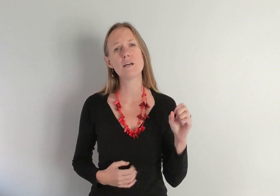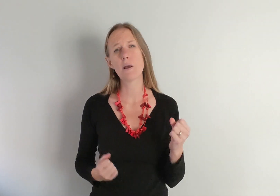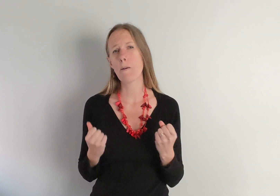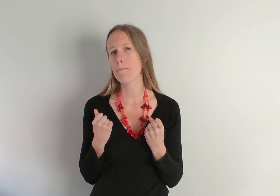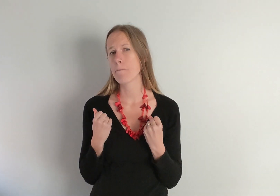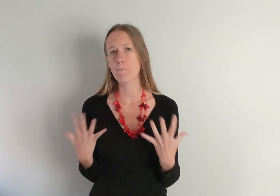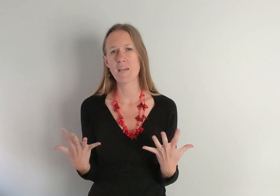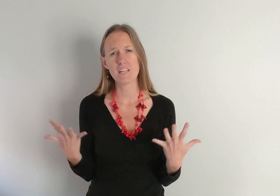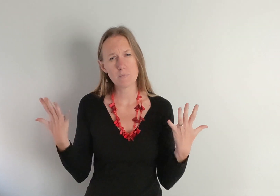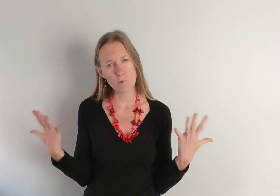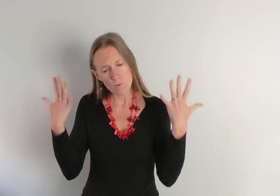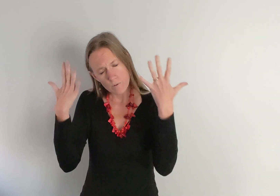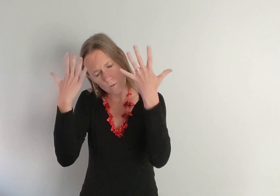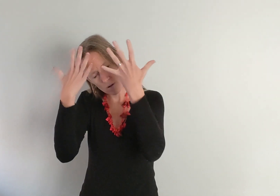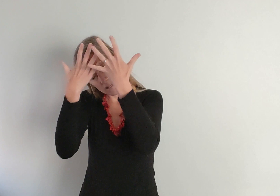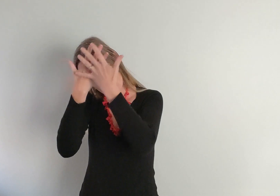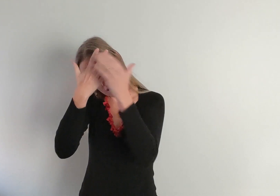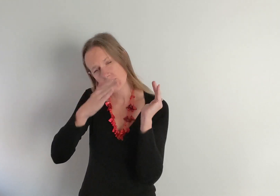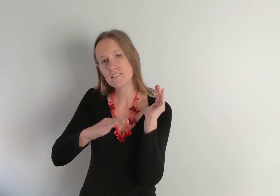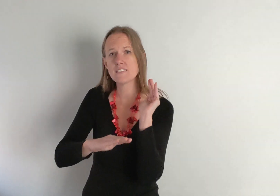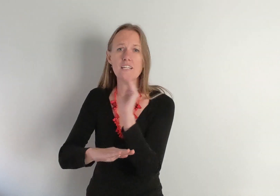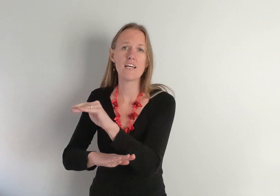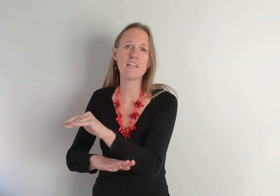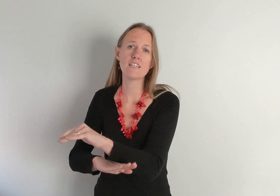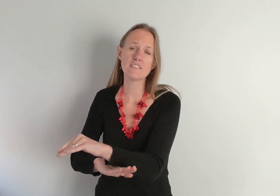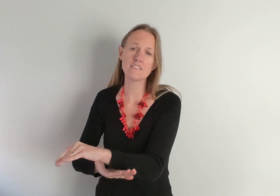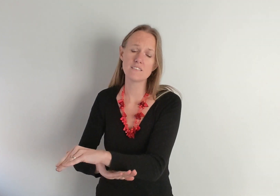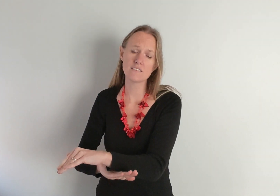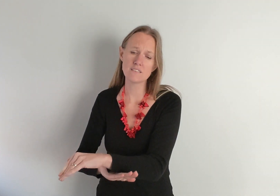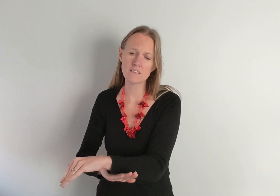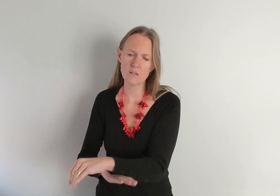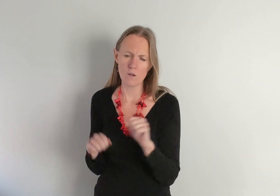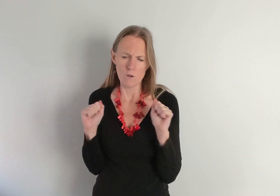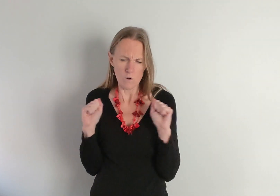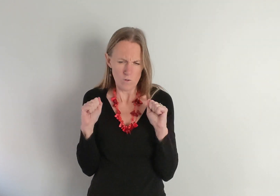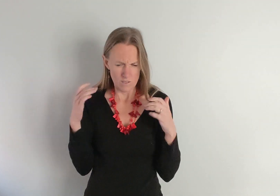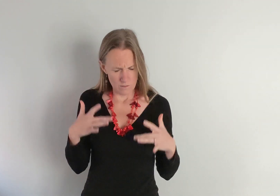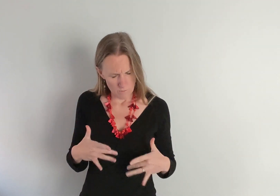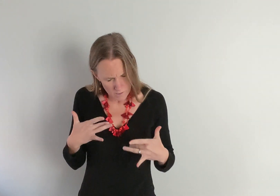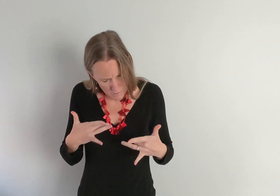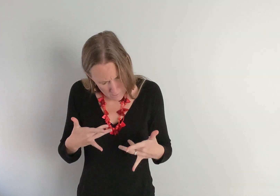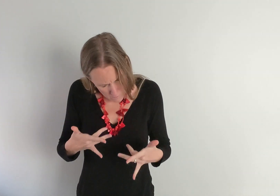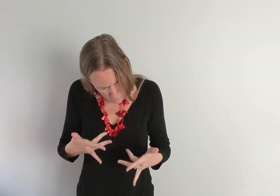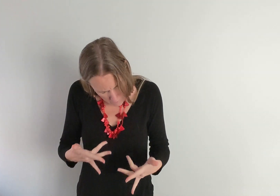Many moonless nights Cold and weary